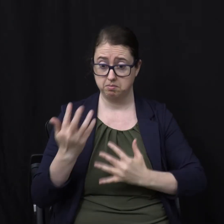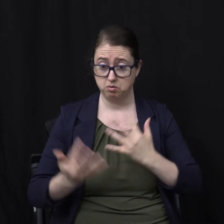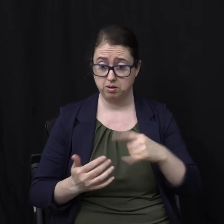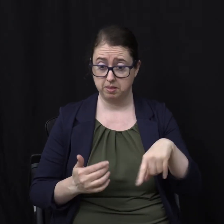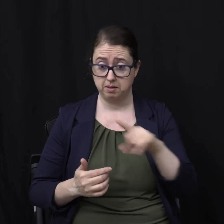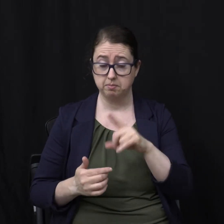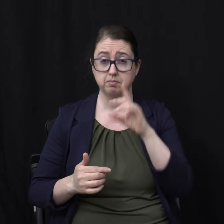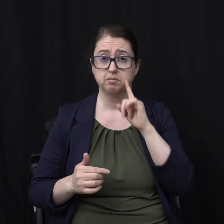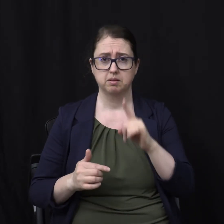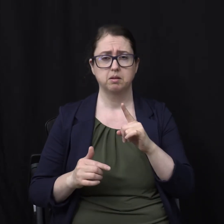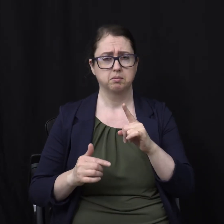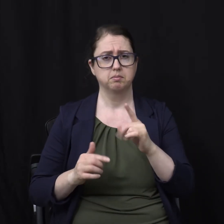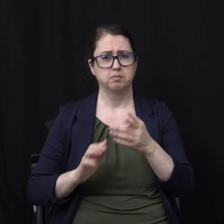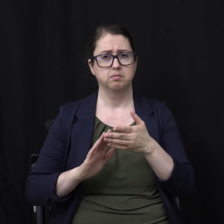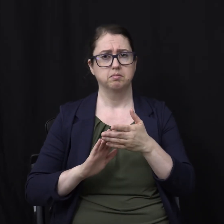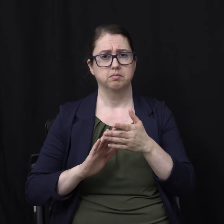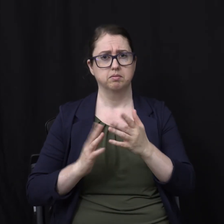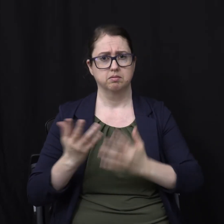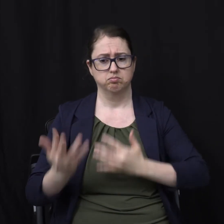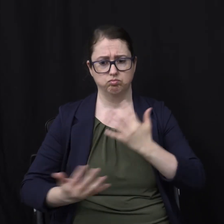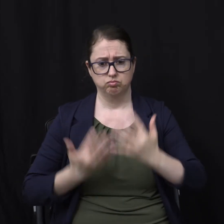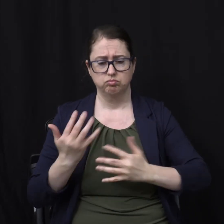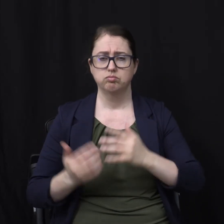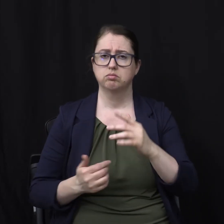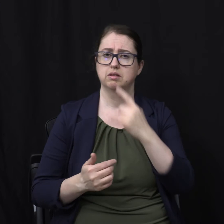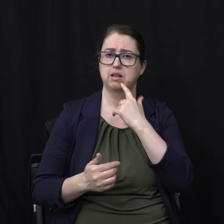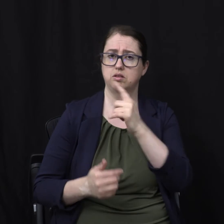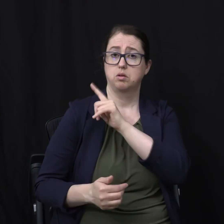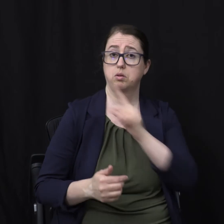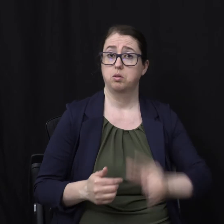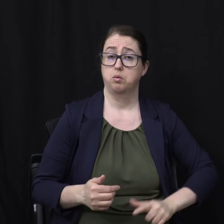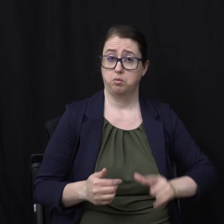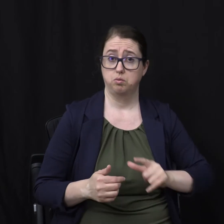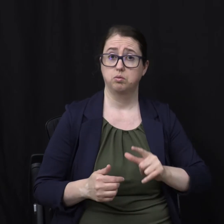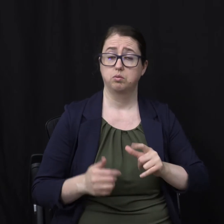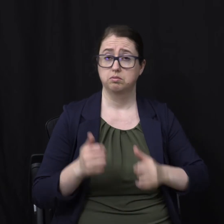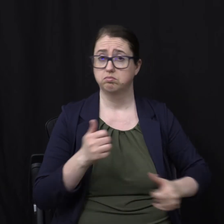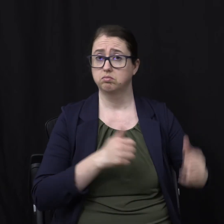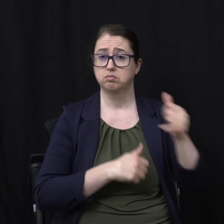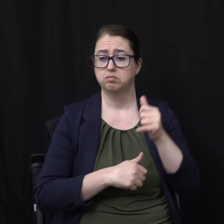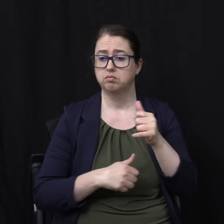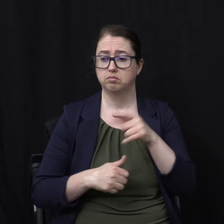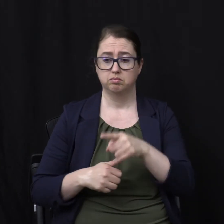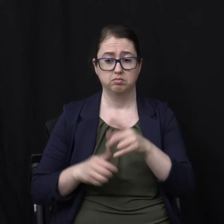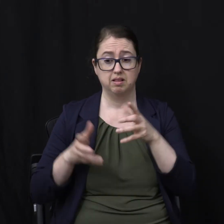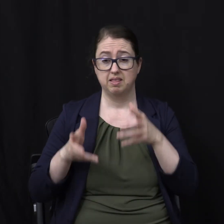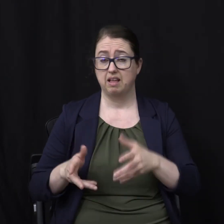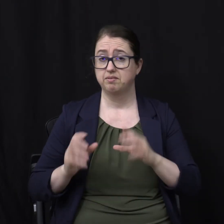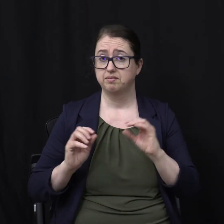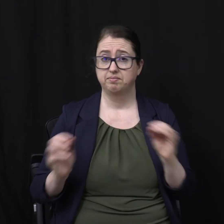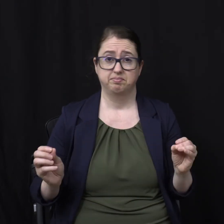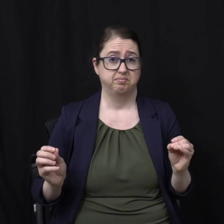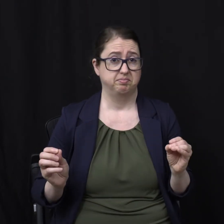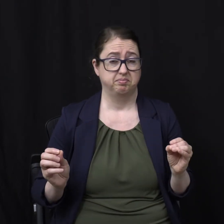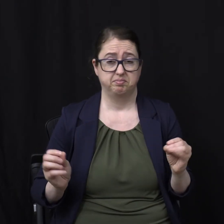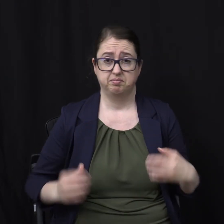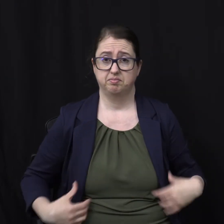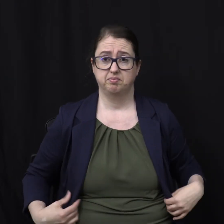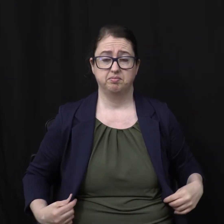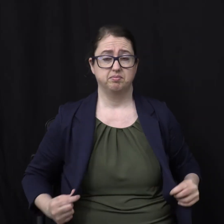It'll be stubble They'll be burned up Saith the Lord of hosts And that it shall leave them Neither root nor branch So he's just One after